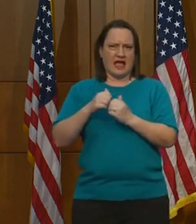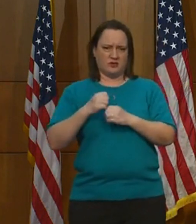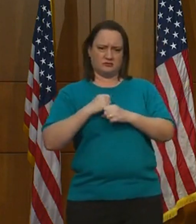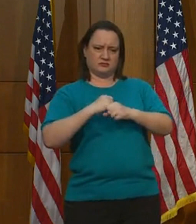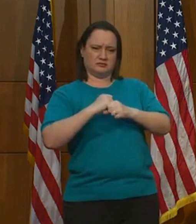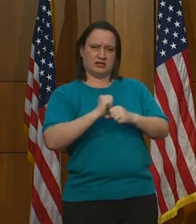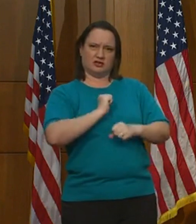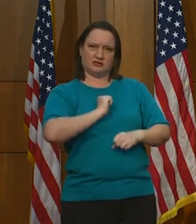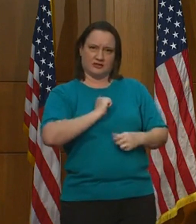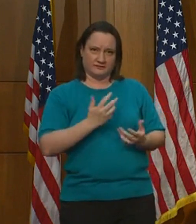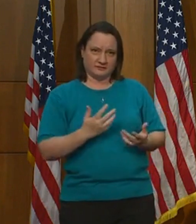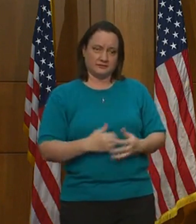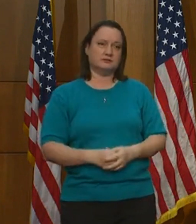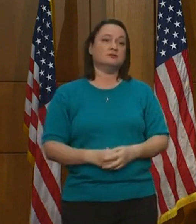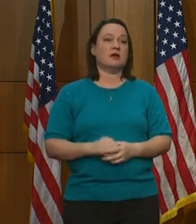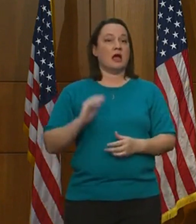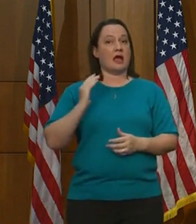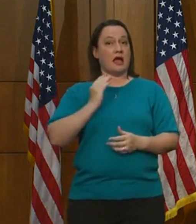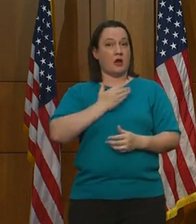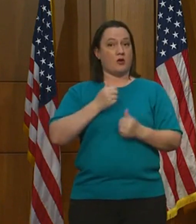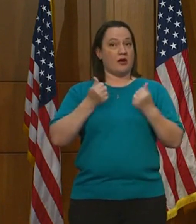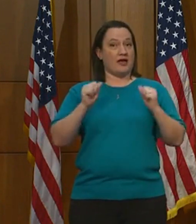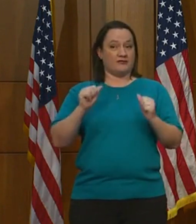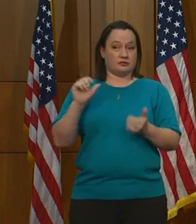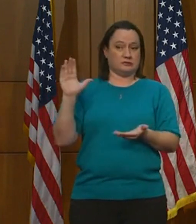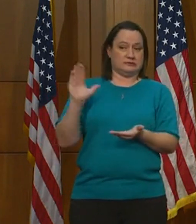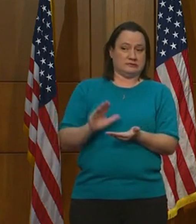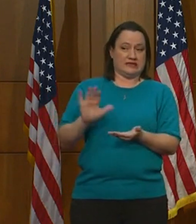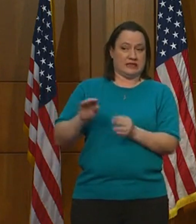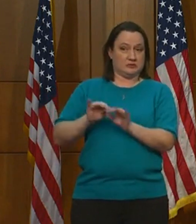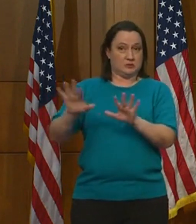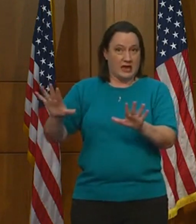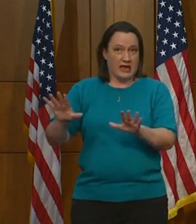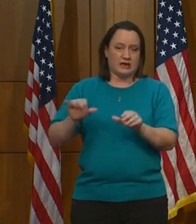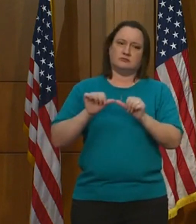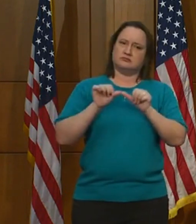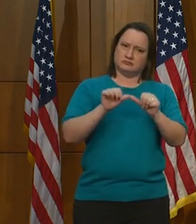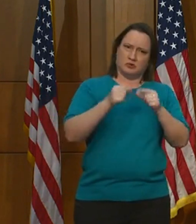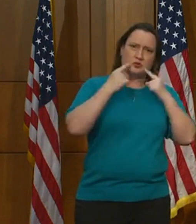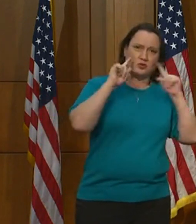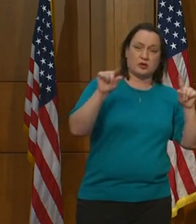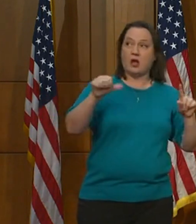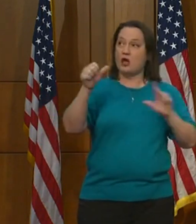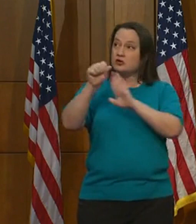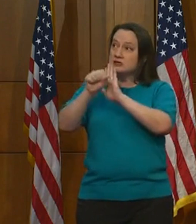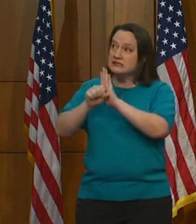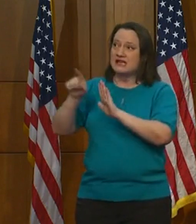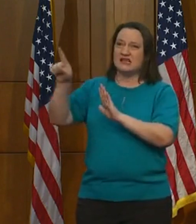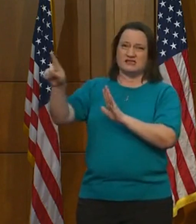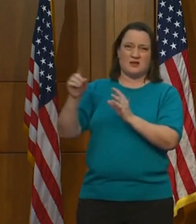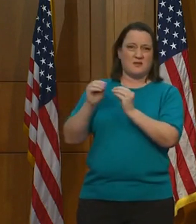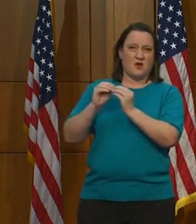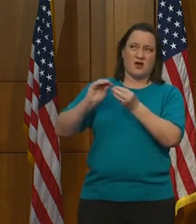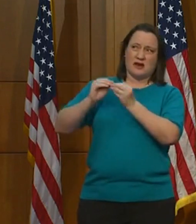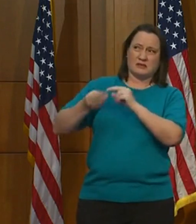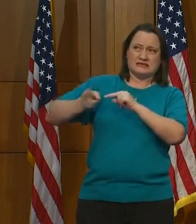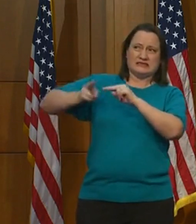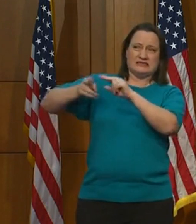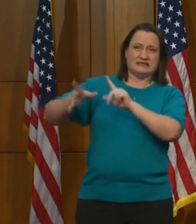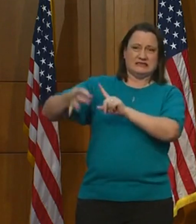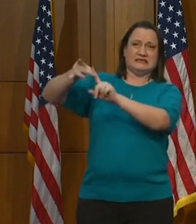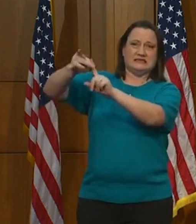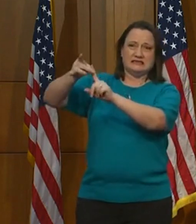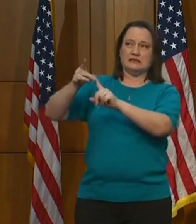continue to work. Other states are seeing surges now as people move about more.